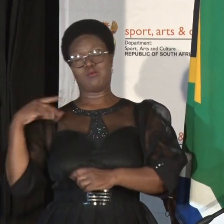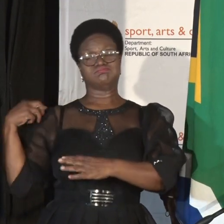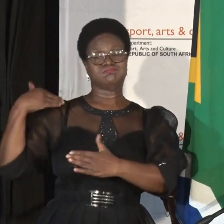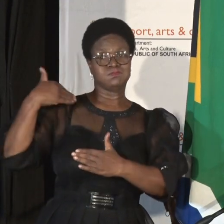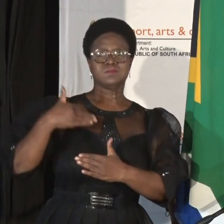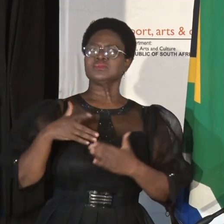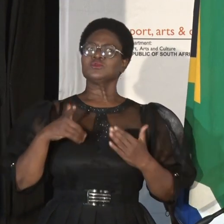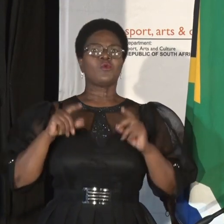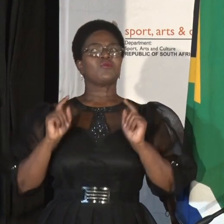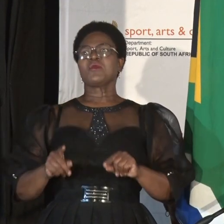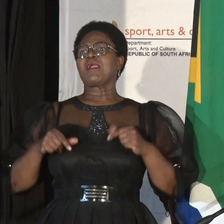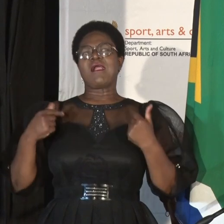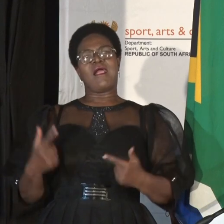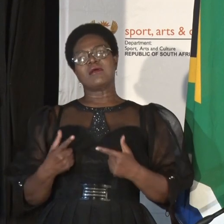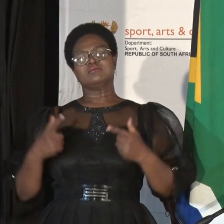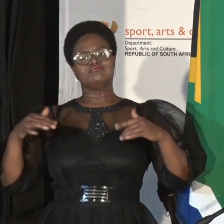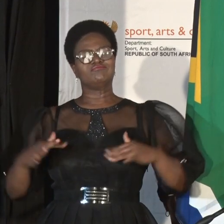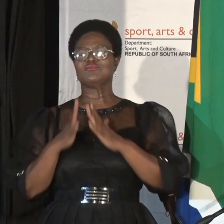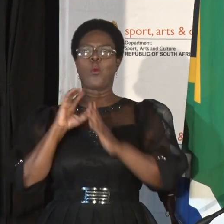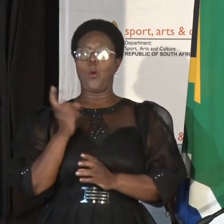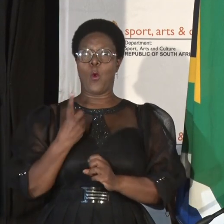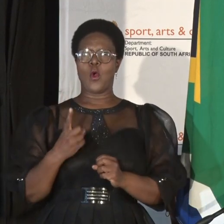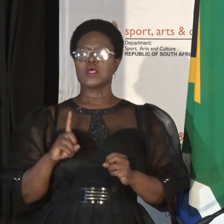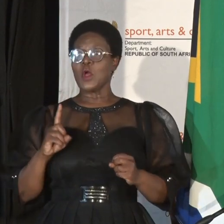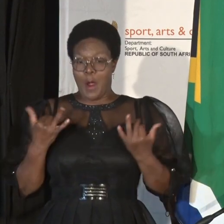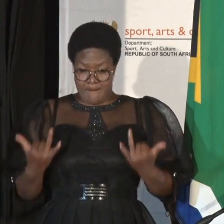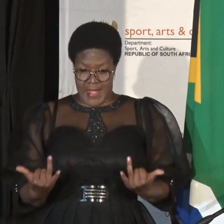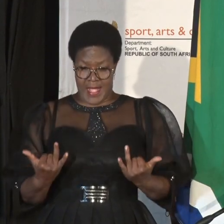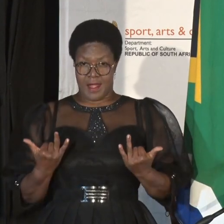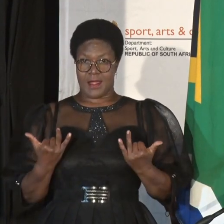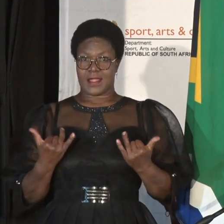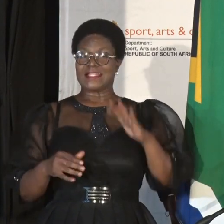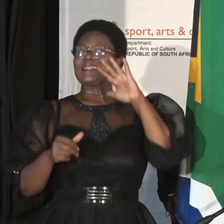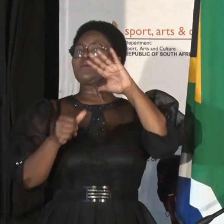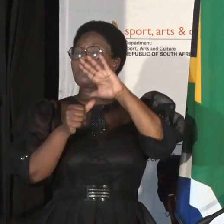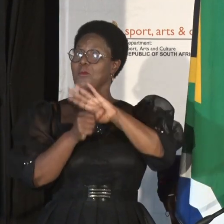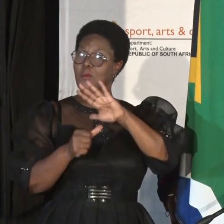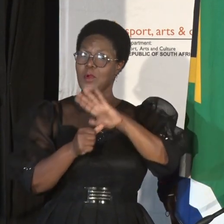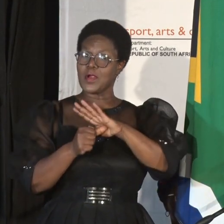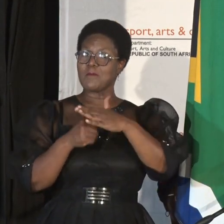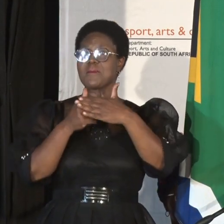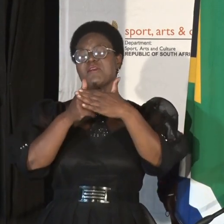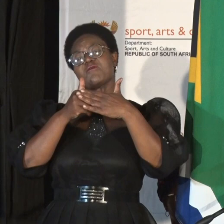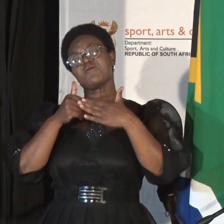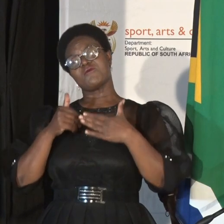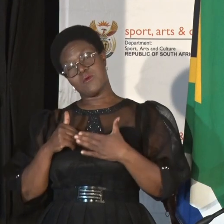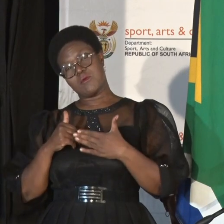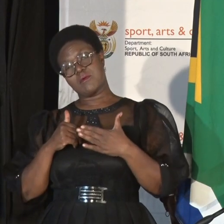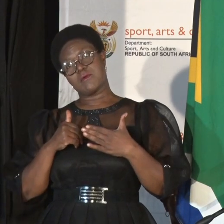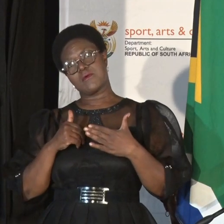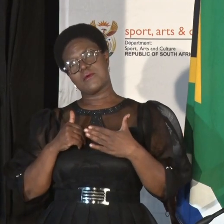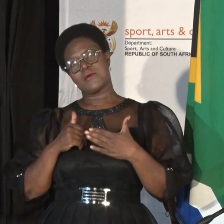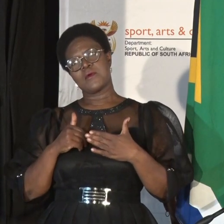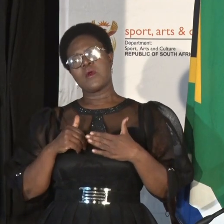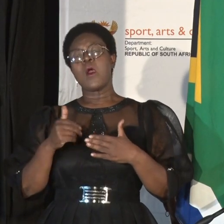impossible to enumerate all of them, I think it will be important nonetheless that we foreground some of the most